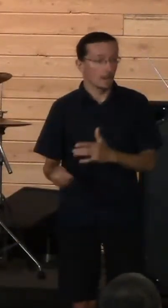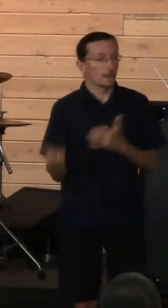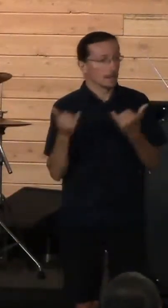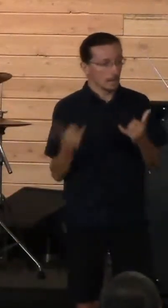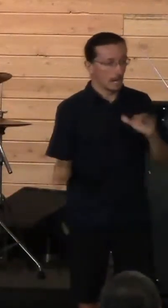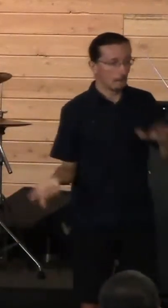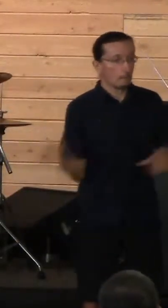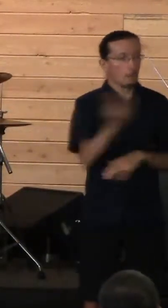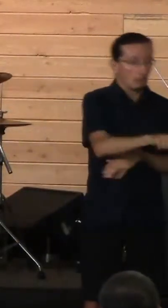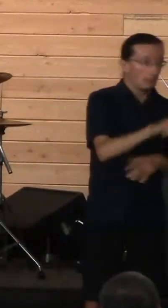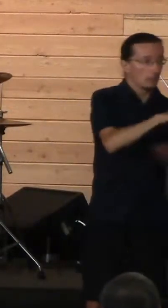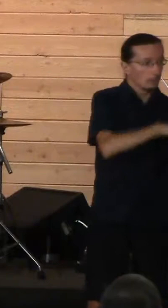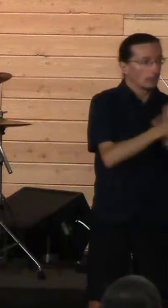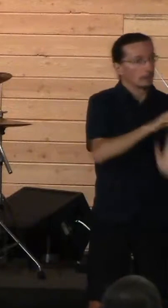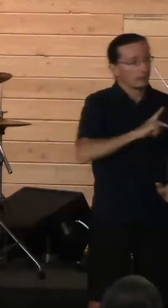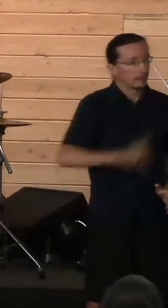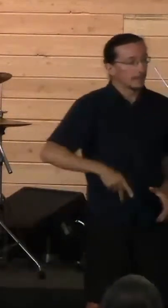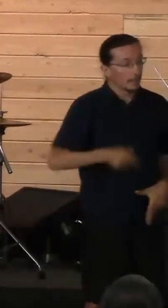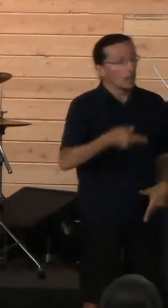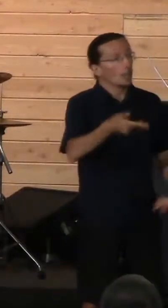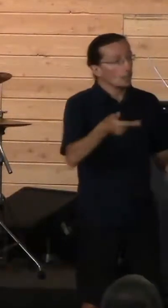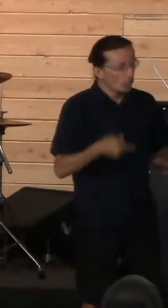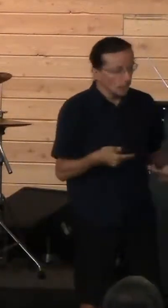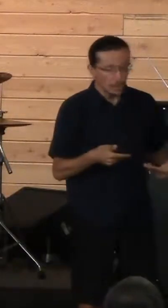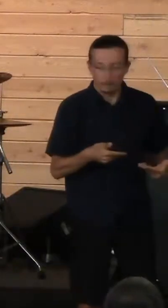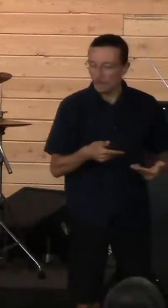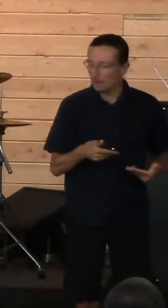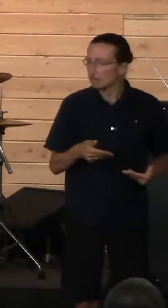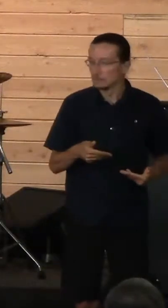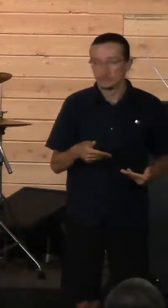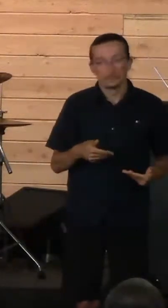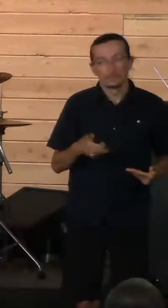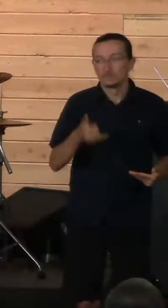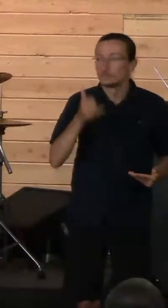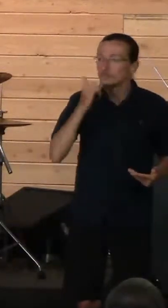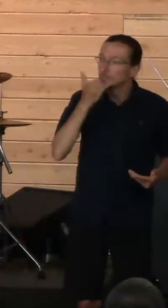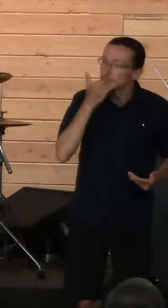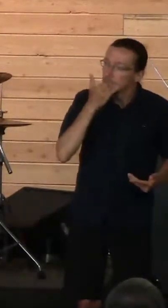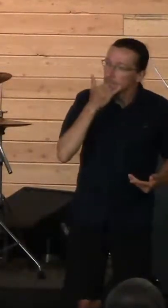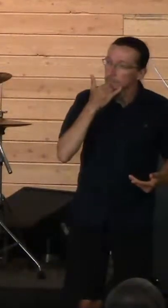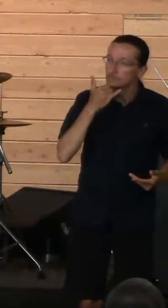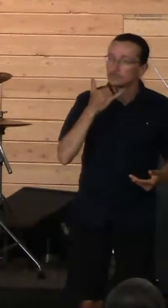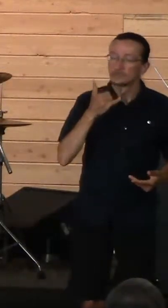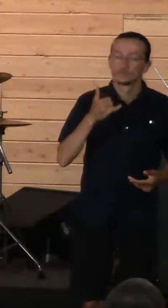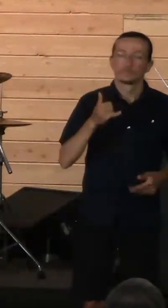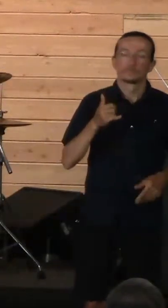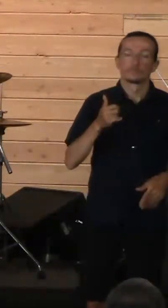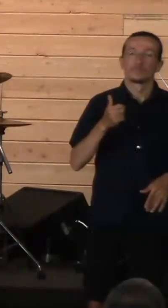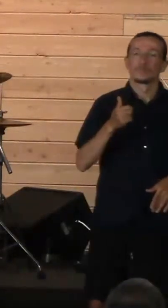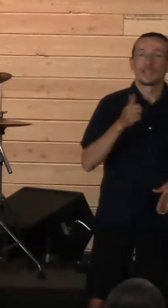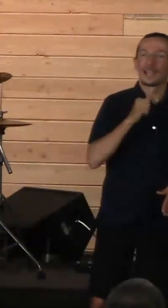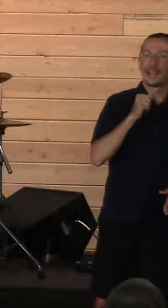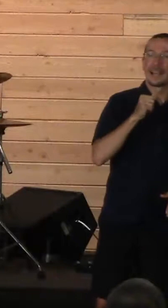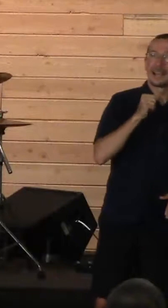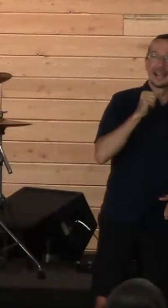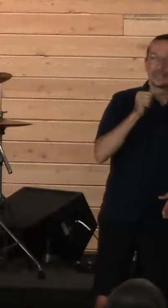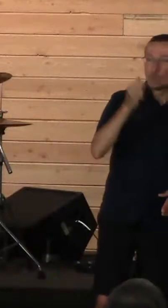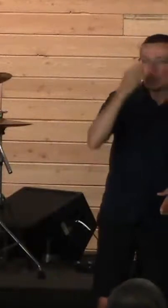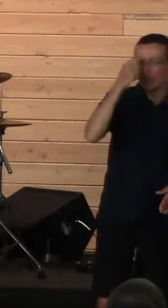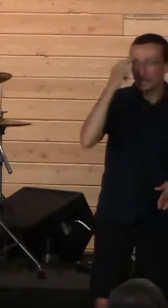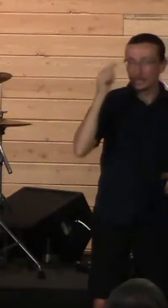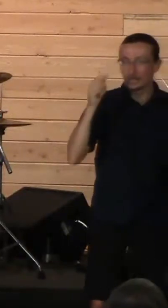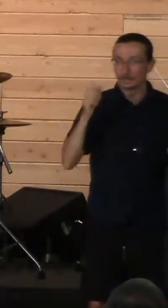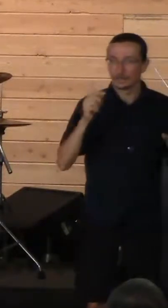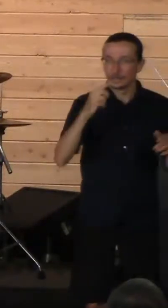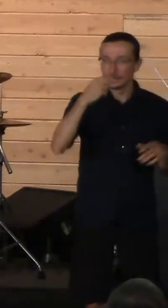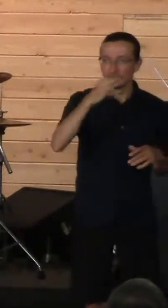You're welcome. And that's just not the case because what I think is, I don't think it was worth it to